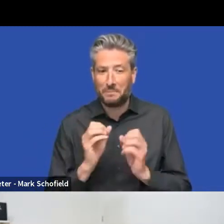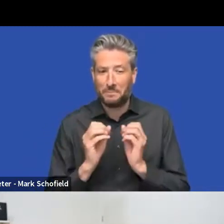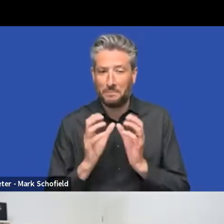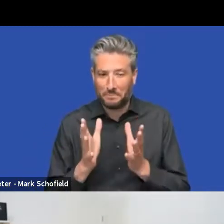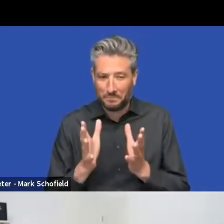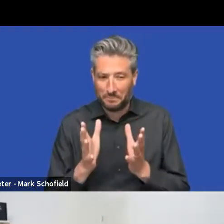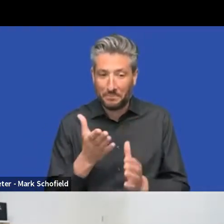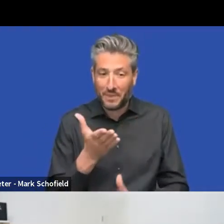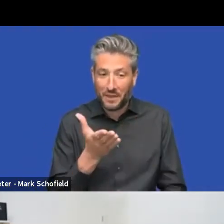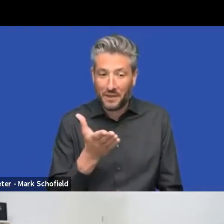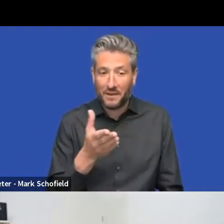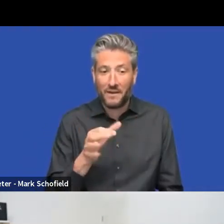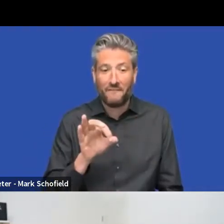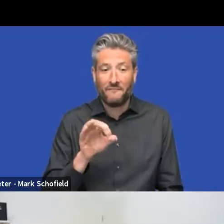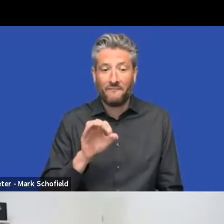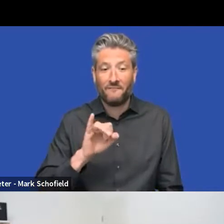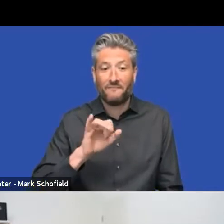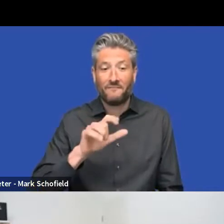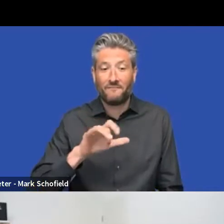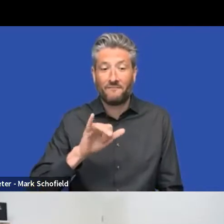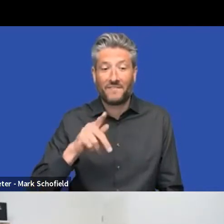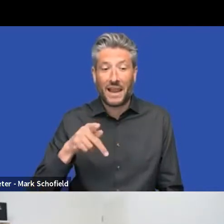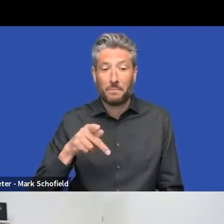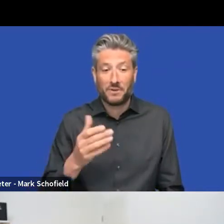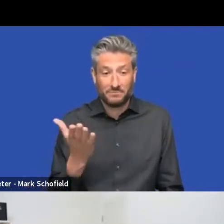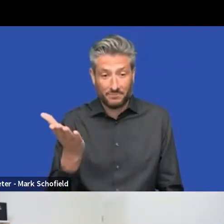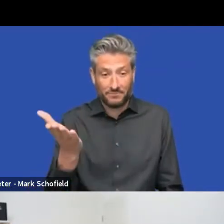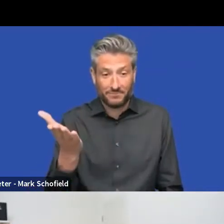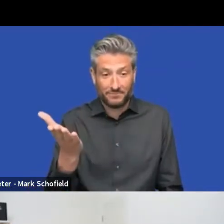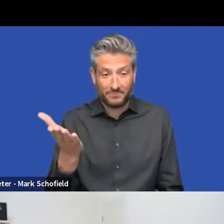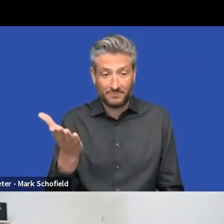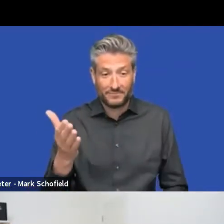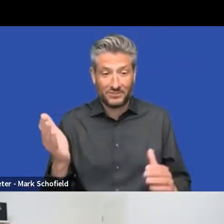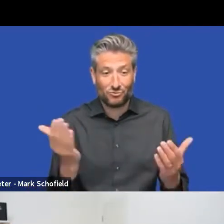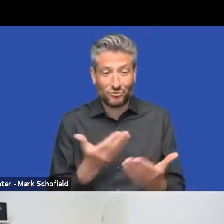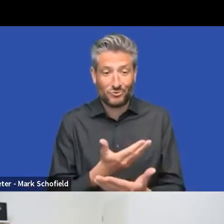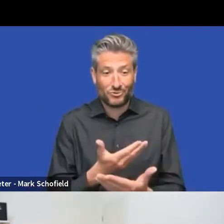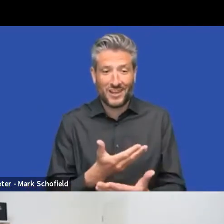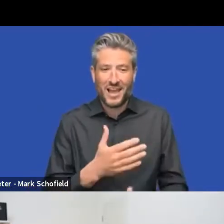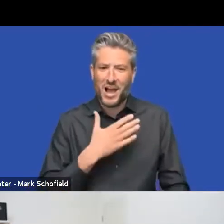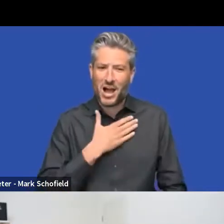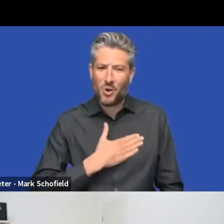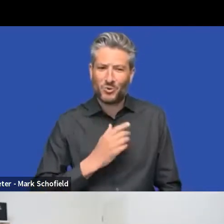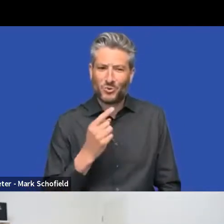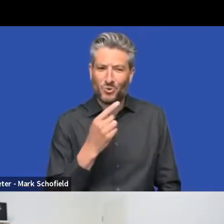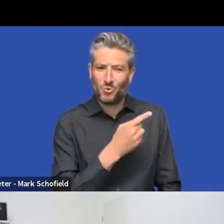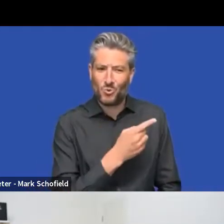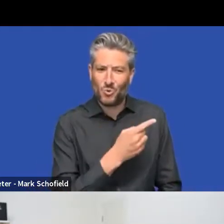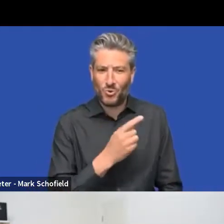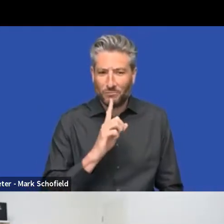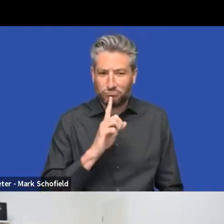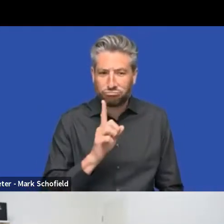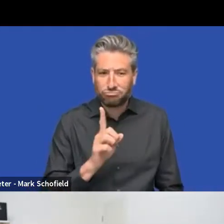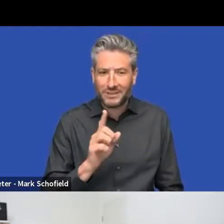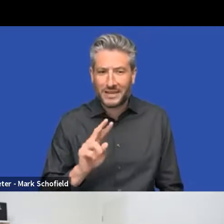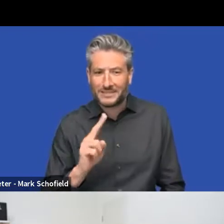you want to start? Yes, I would like you to pronounce my last name, though. Yeah, I'm Philip